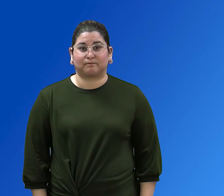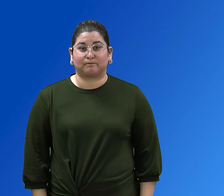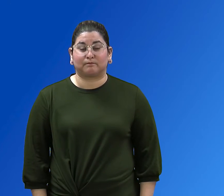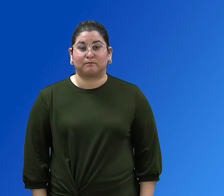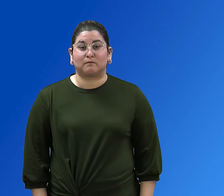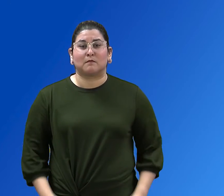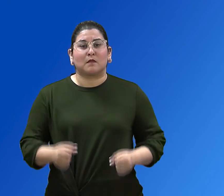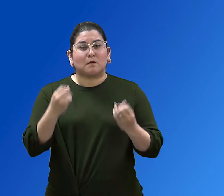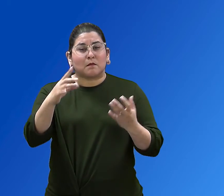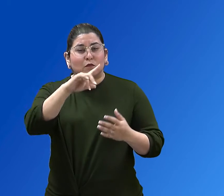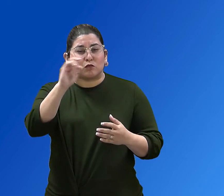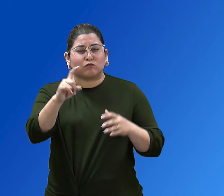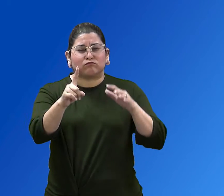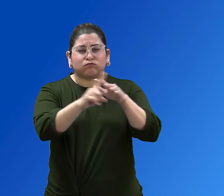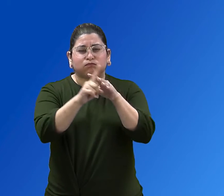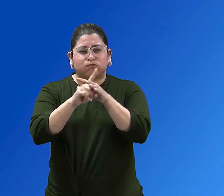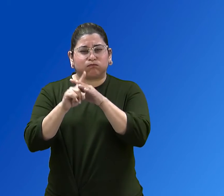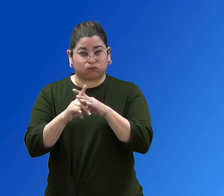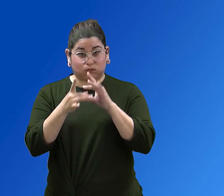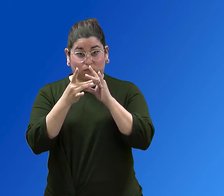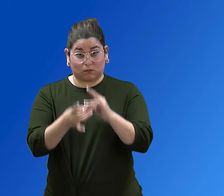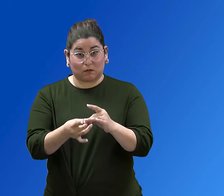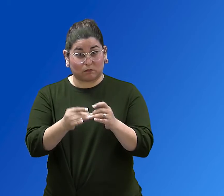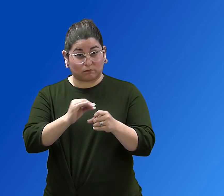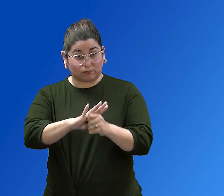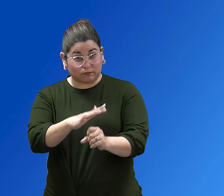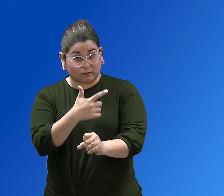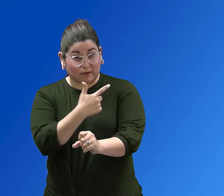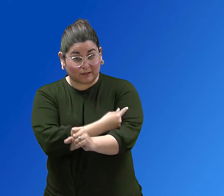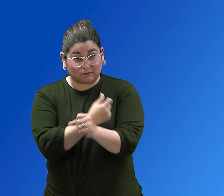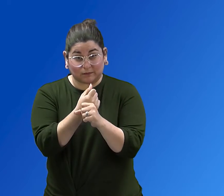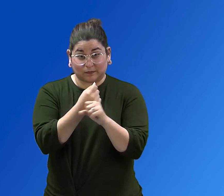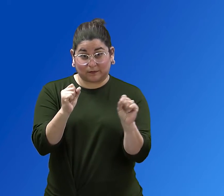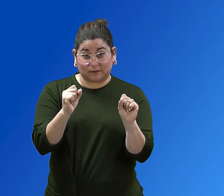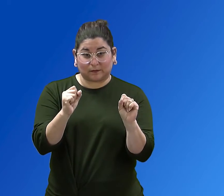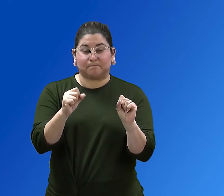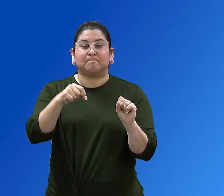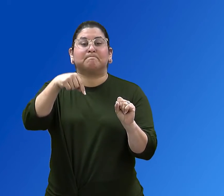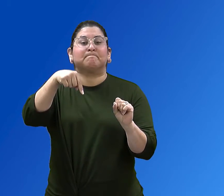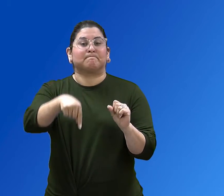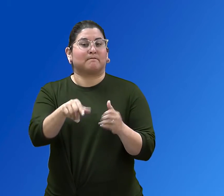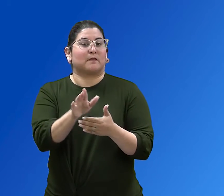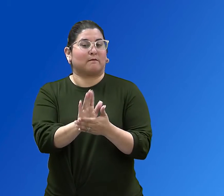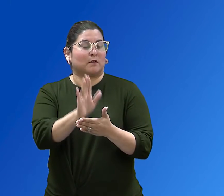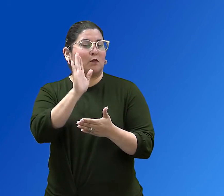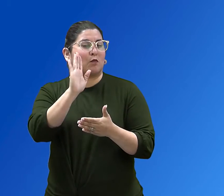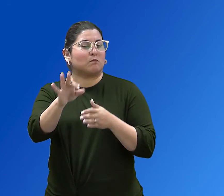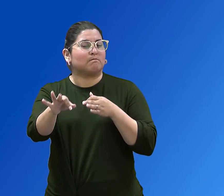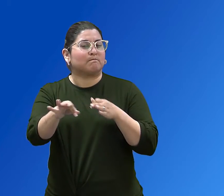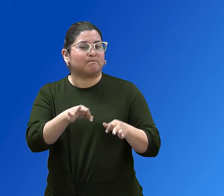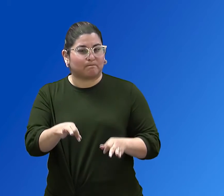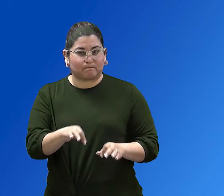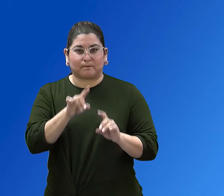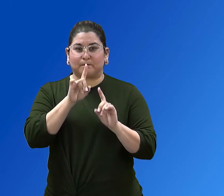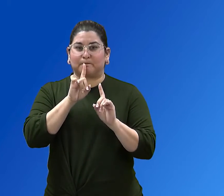This video will answer commonly asked questions on the safety of COVID-19